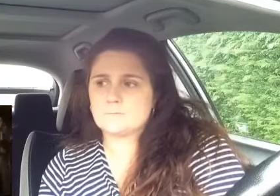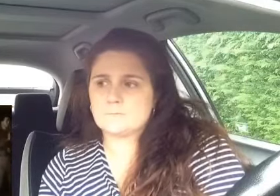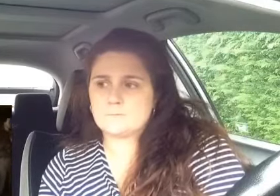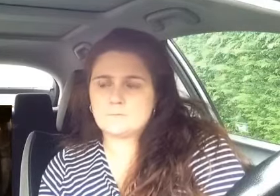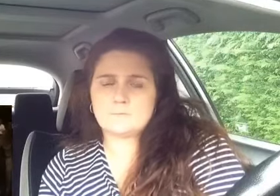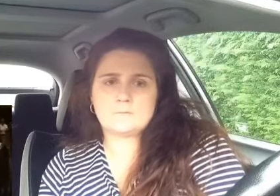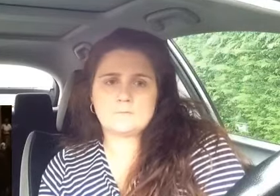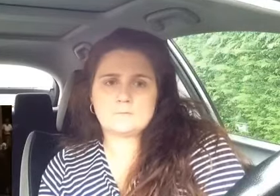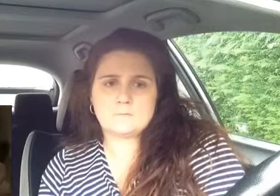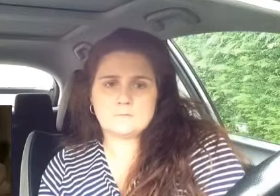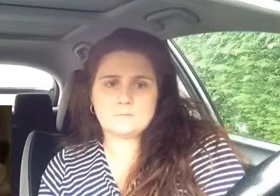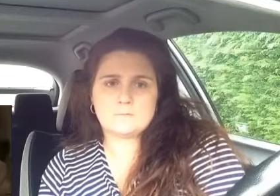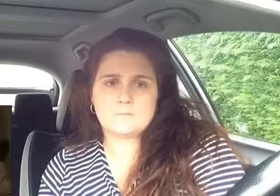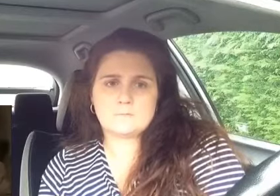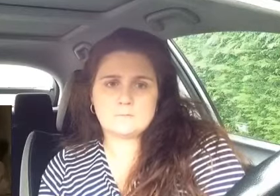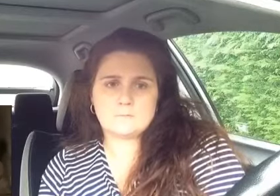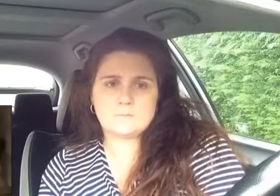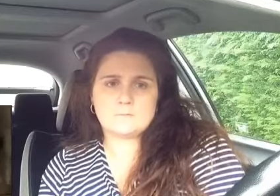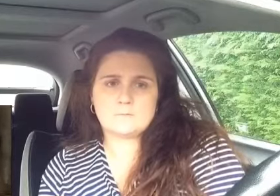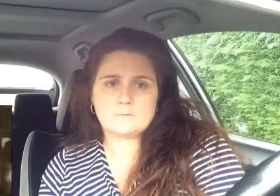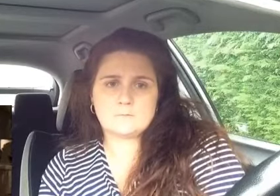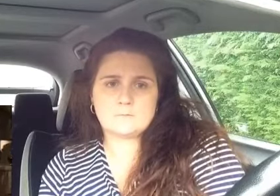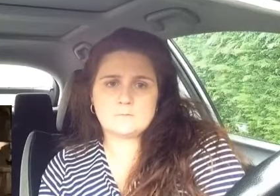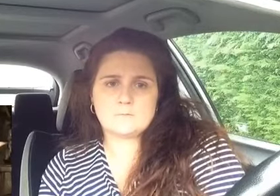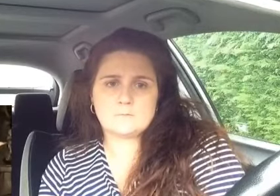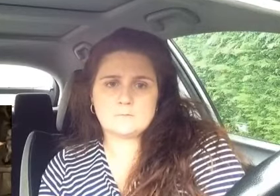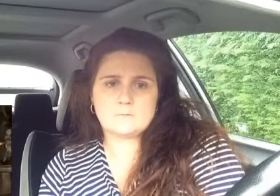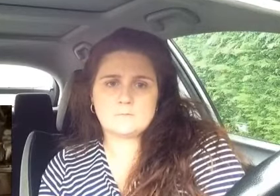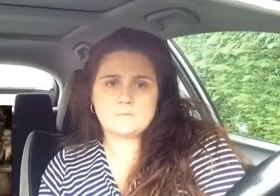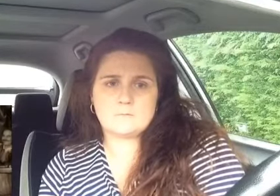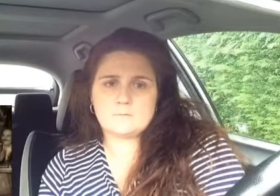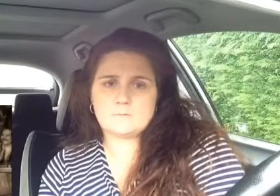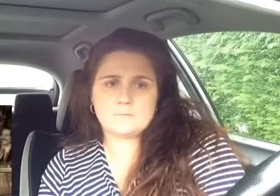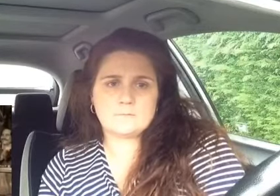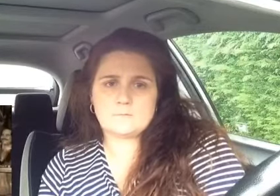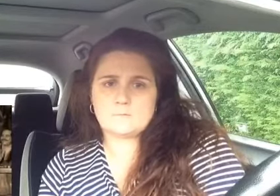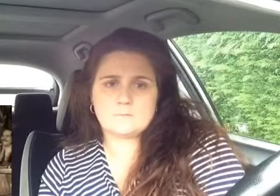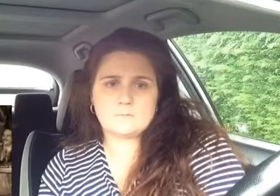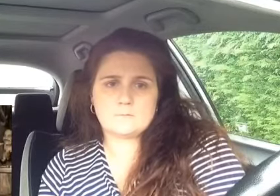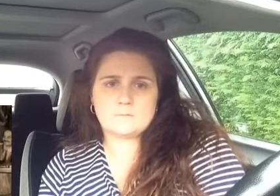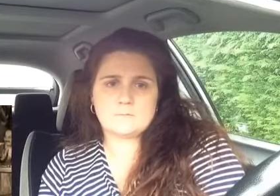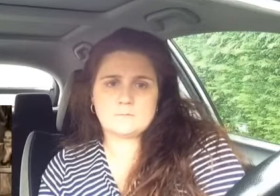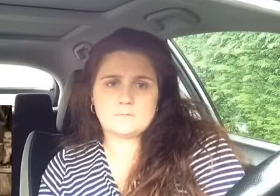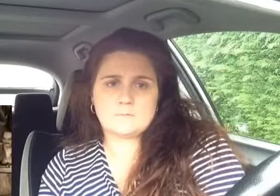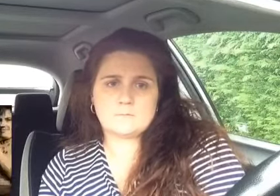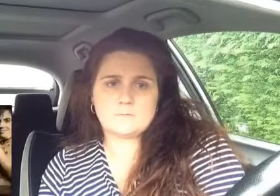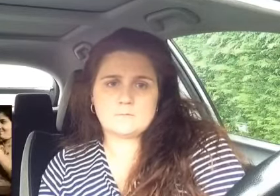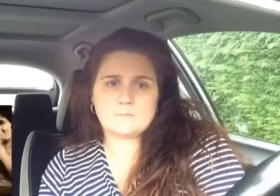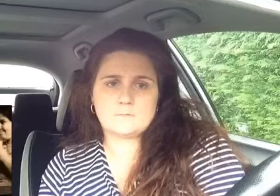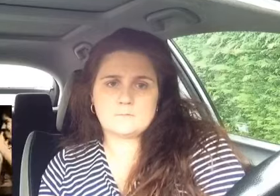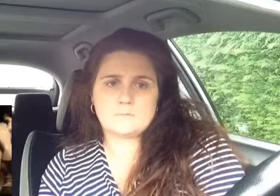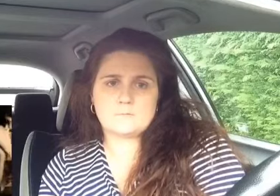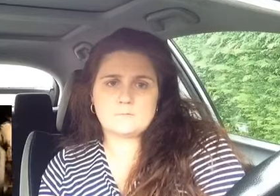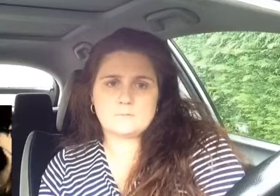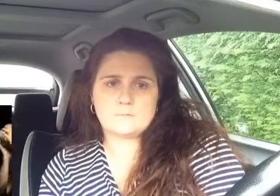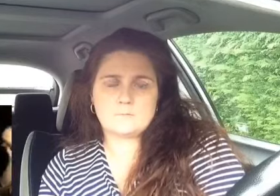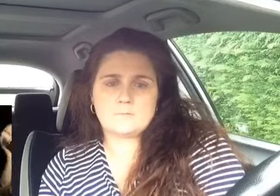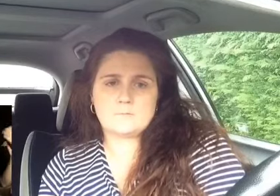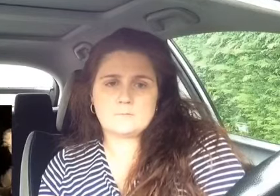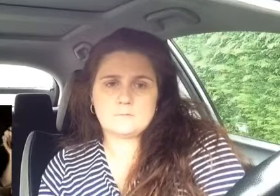Guatemala, Peru, Colombia, Nicaragua, Ecuador and the Republic Dominicana and not just Spanish speaking countries either but Haiti